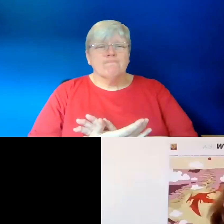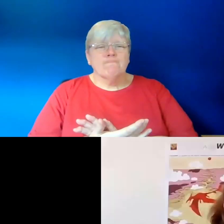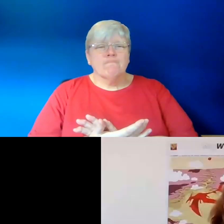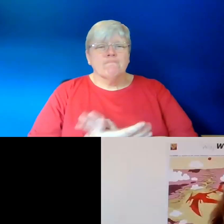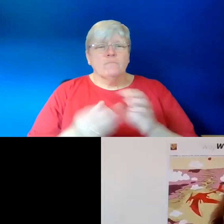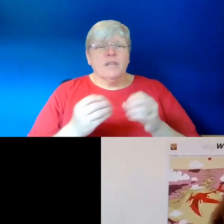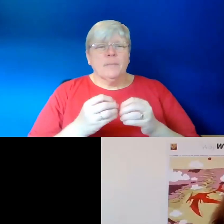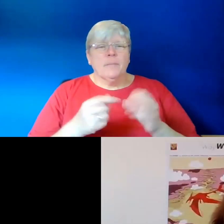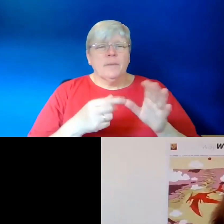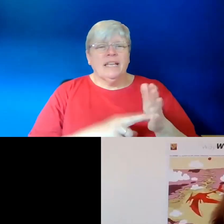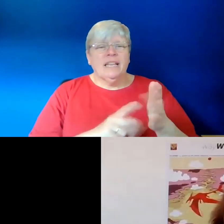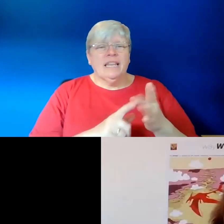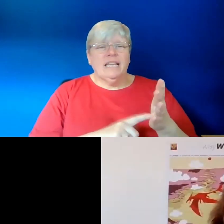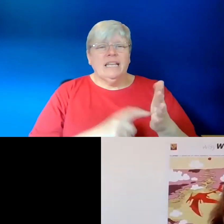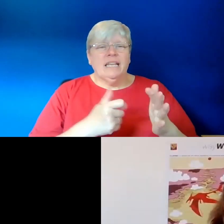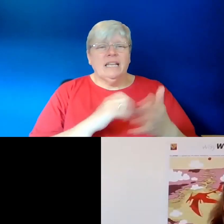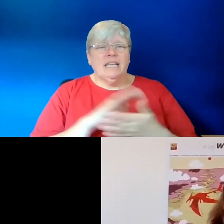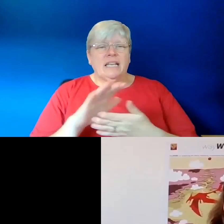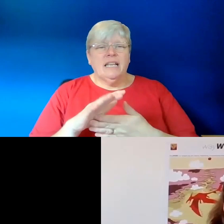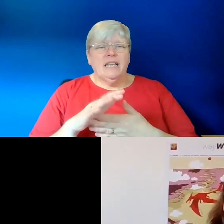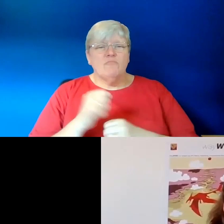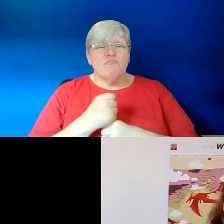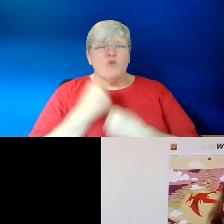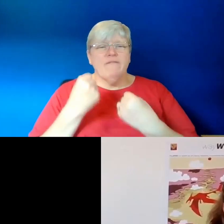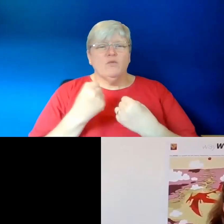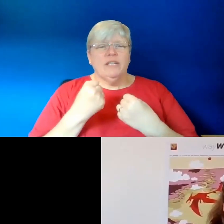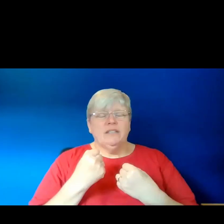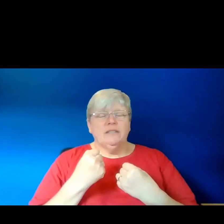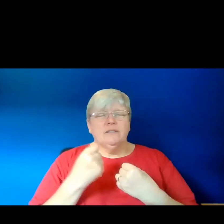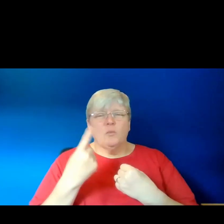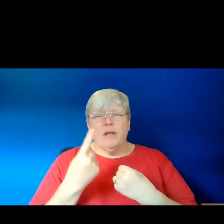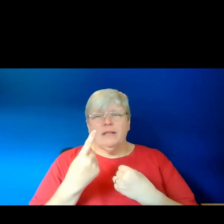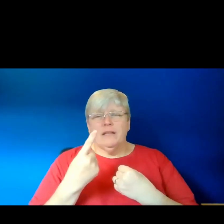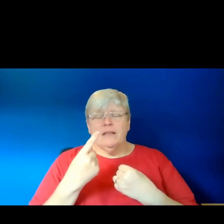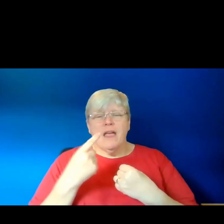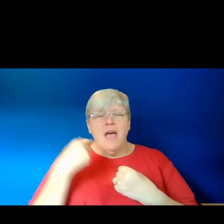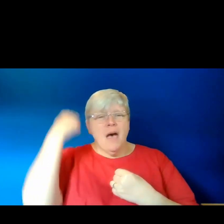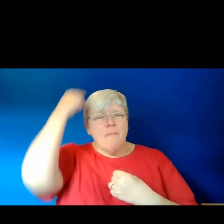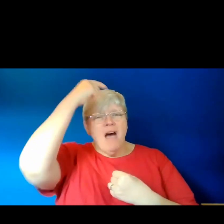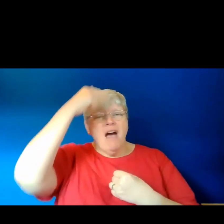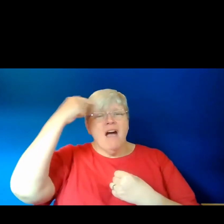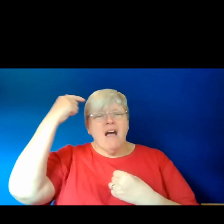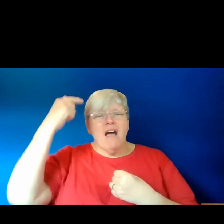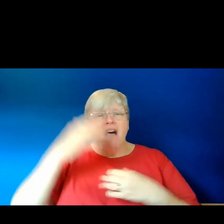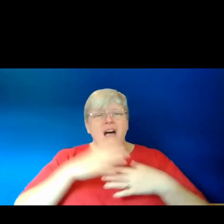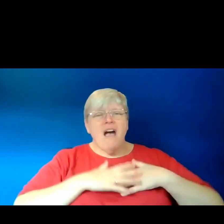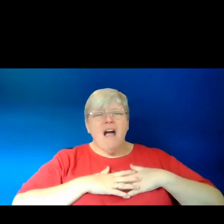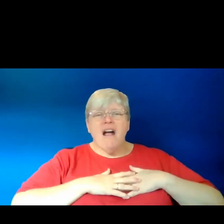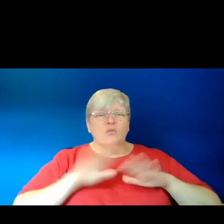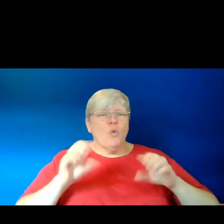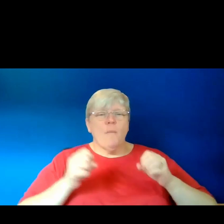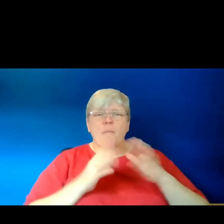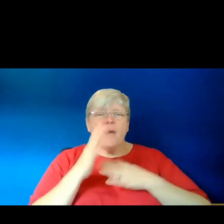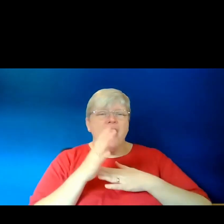11. Len, bravery. 11. A monk whose heart will not burn,